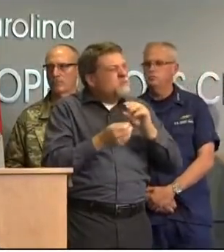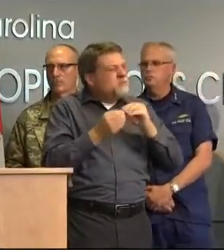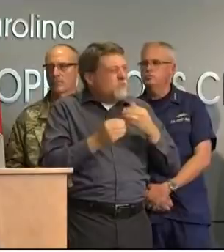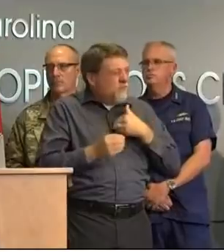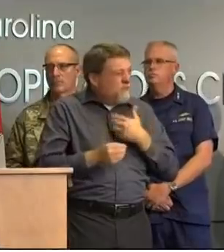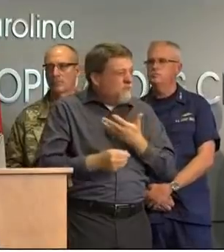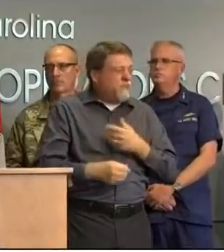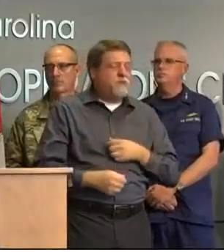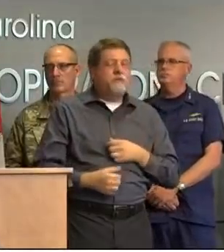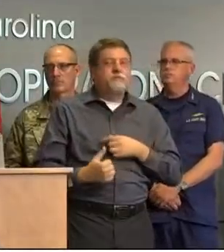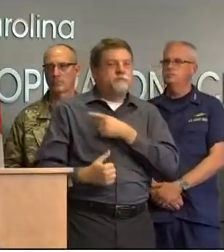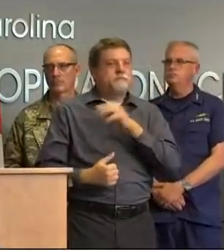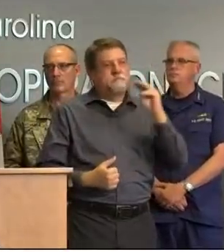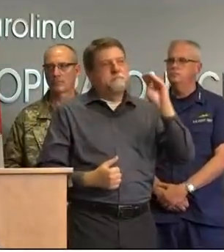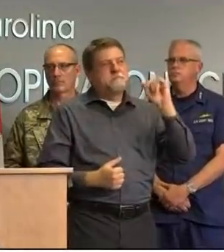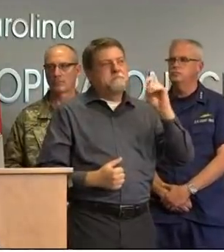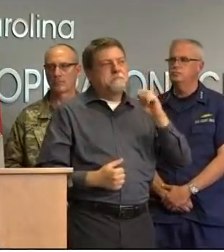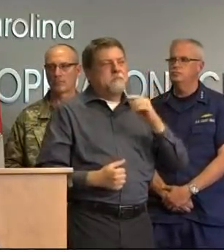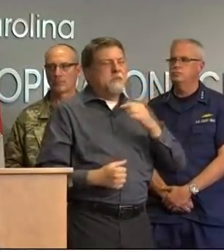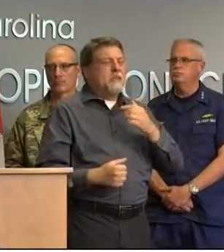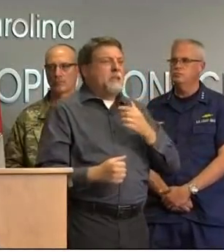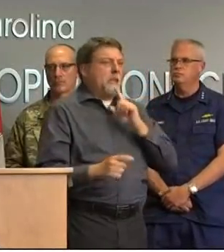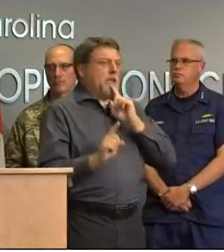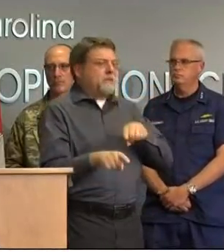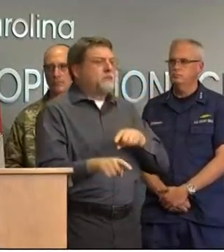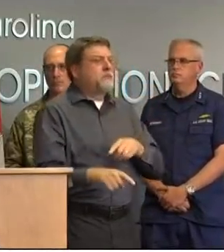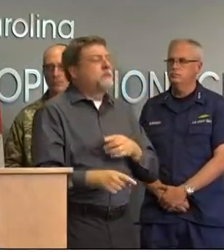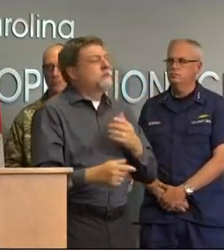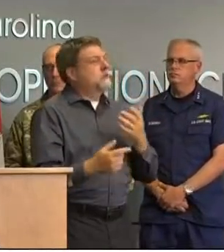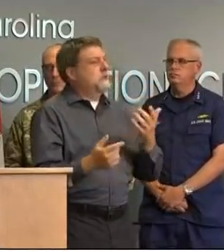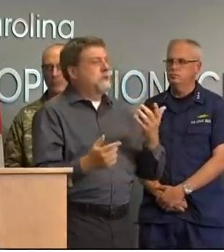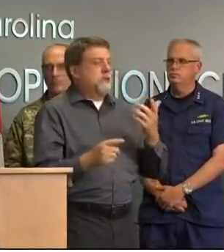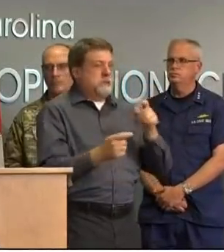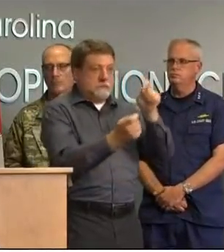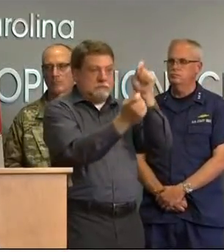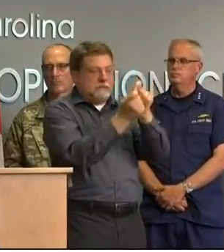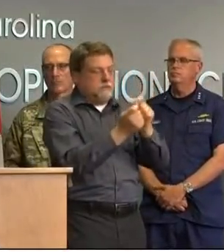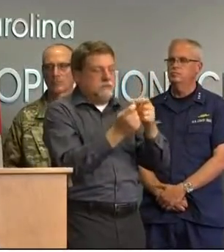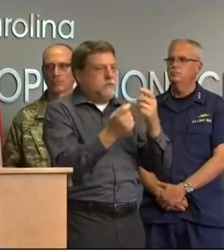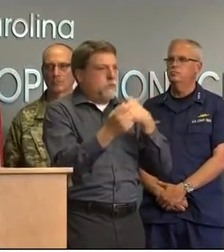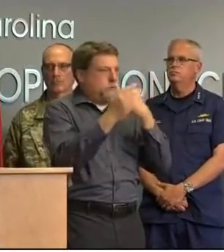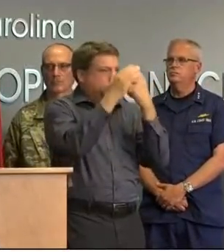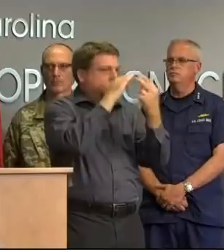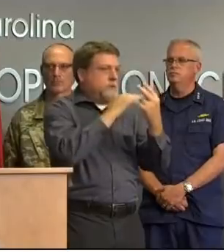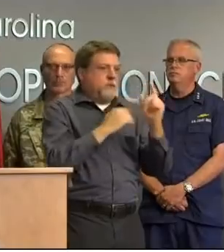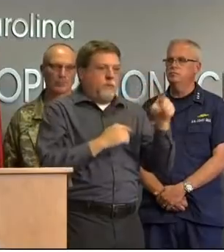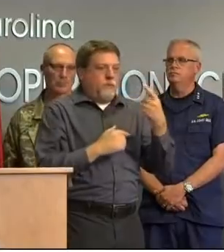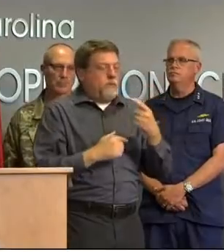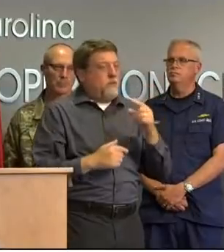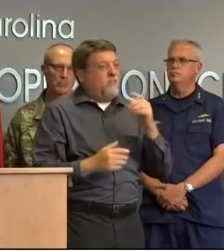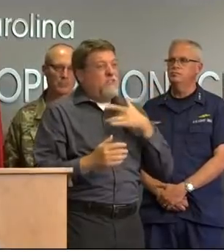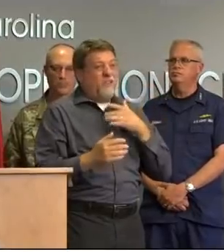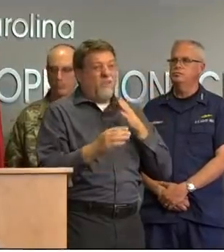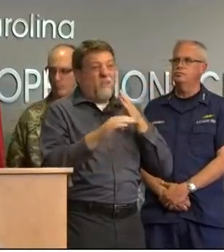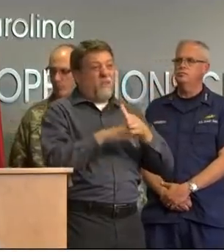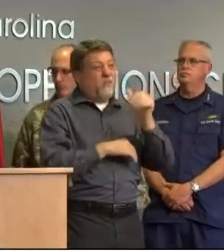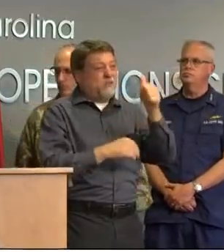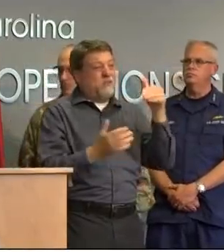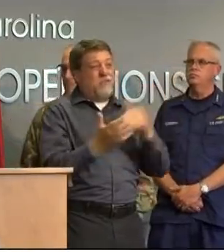you know right now we're thinking that there's going to be tens of thousands of homes that are damaged and so